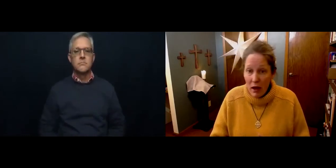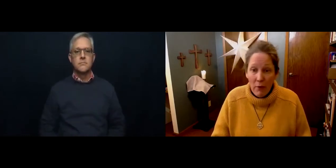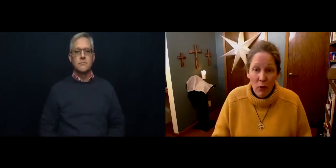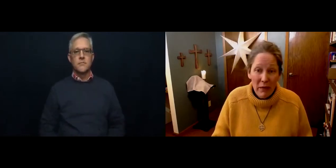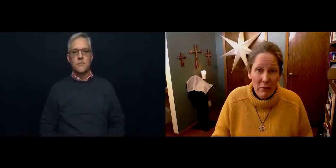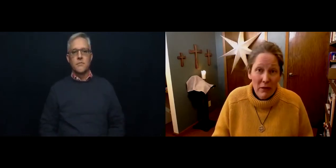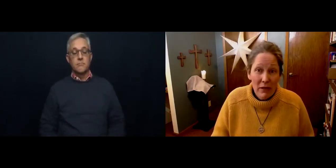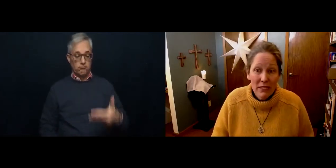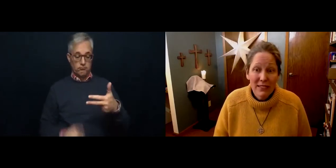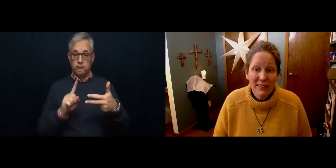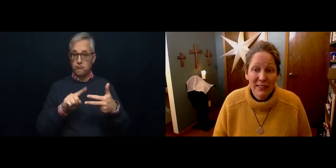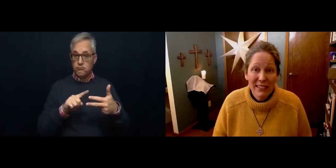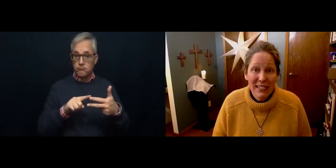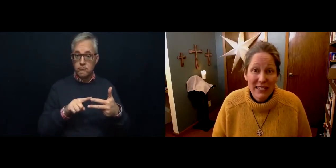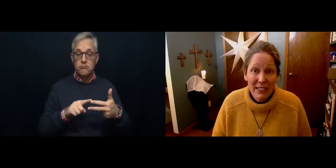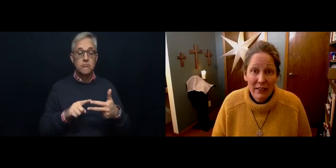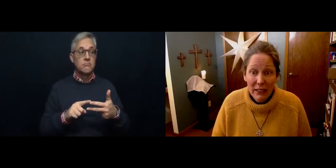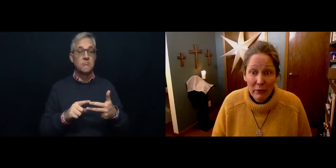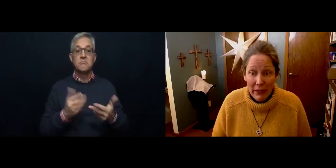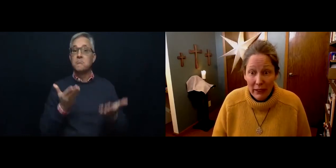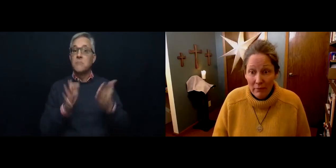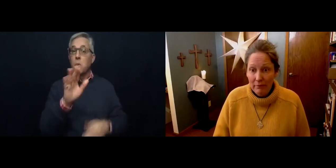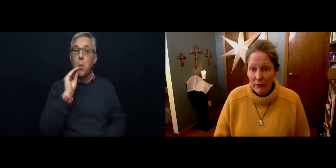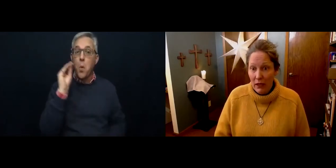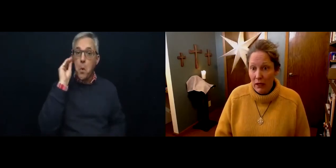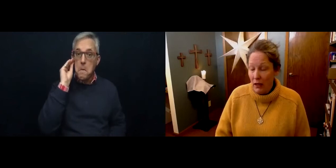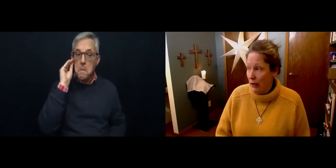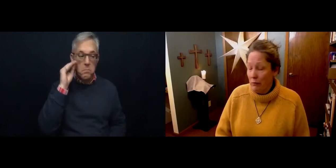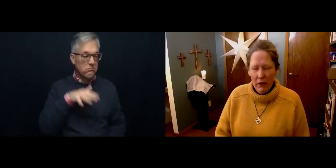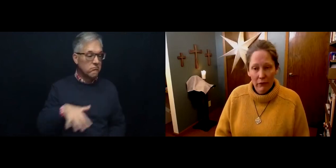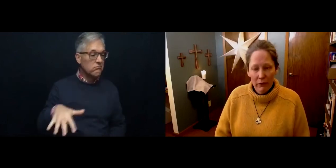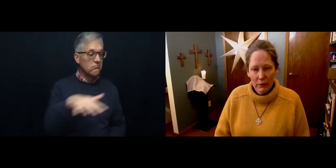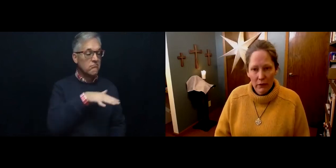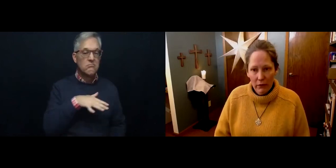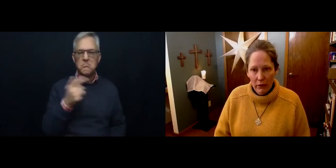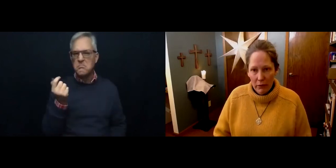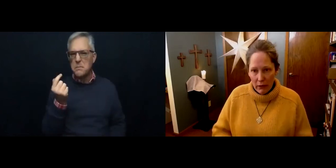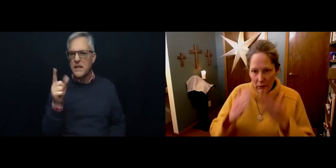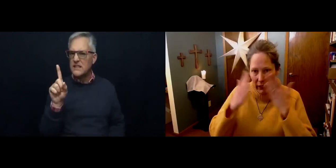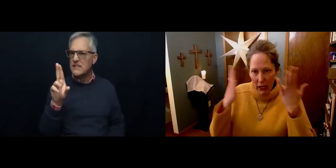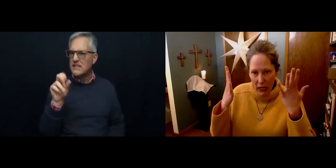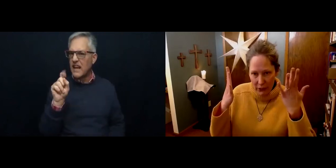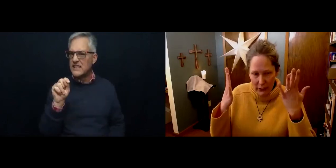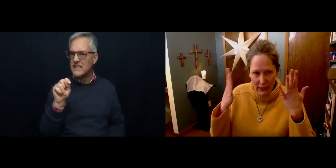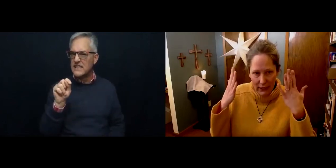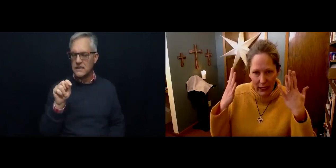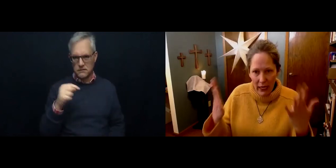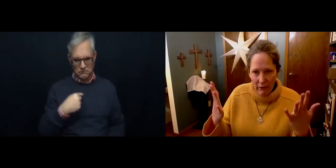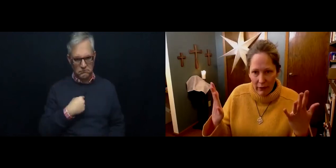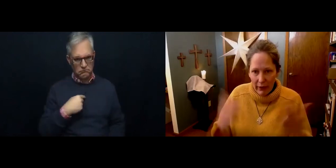Or maybe your house is a little dusty, like mine. I, I, I So I look around like, my gosh, there's dust everywhere.